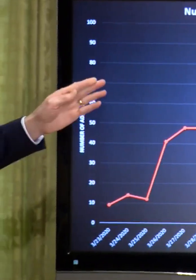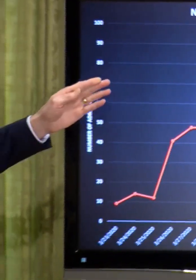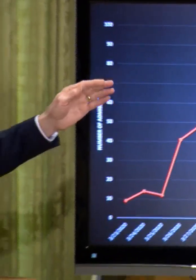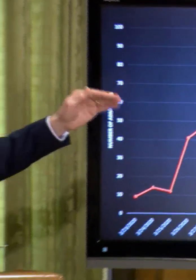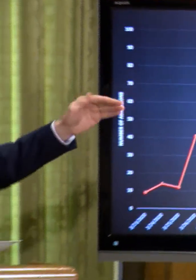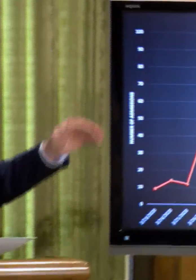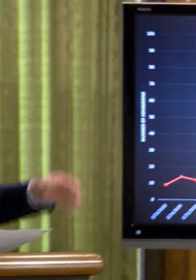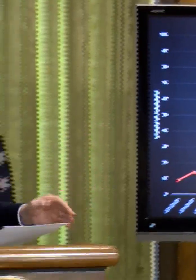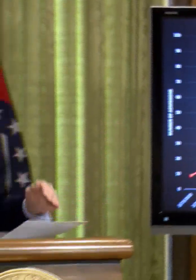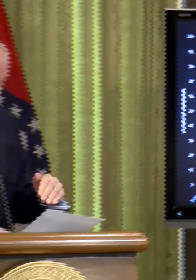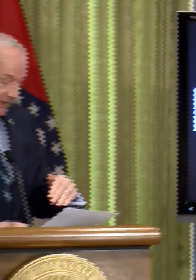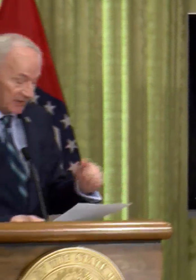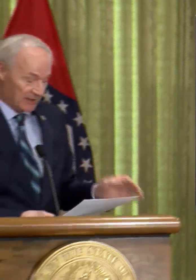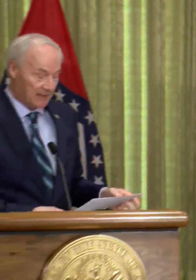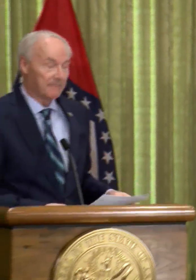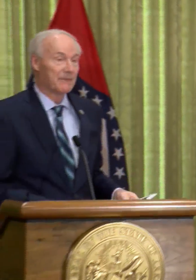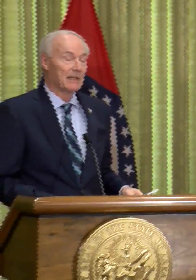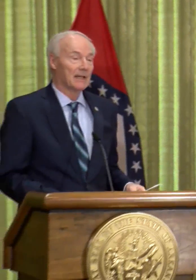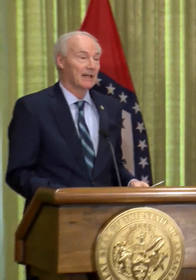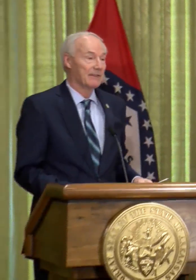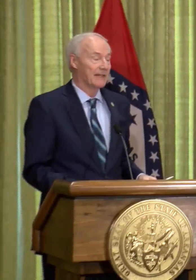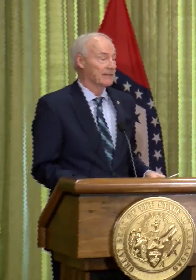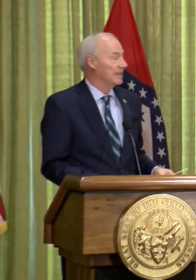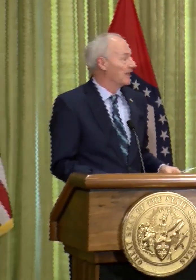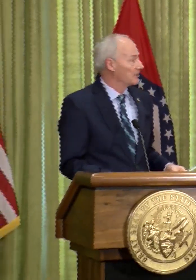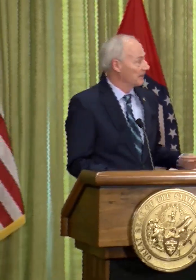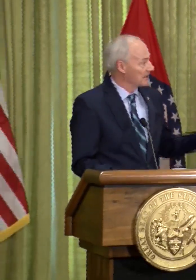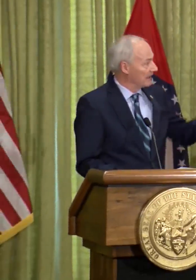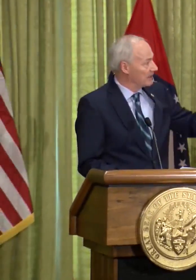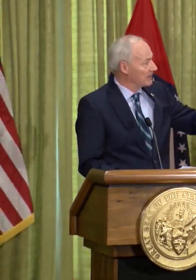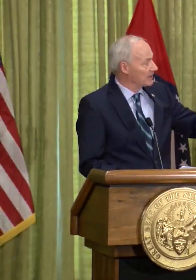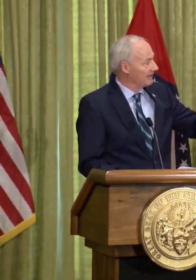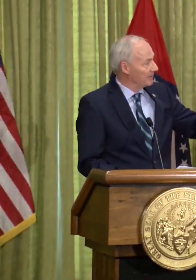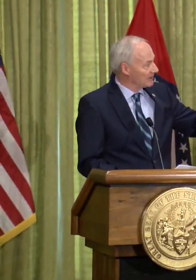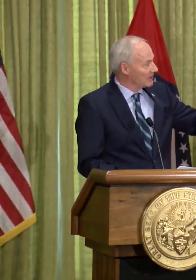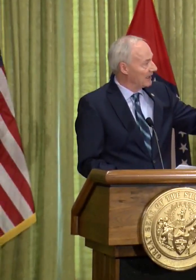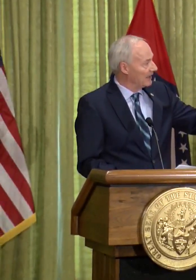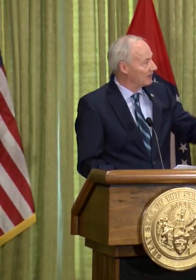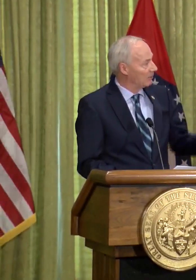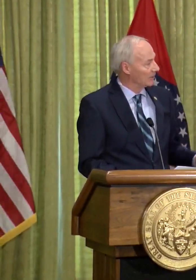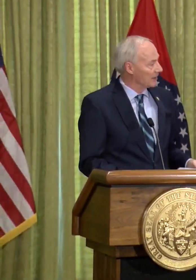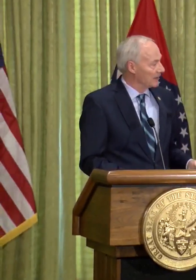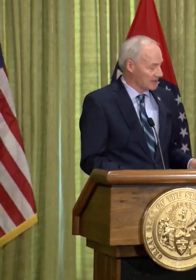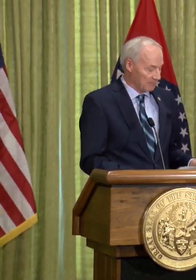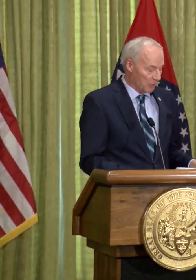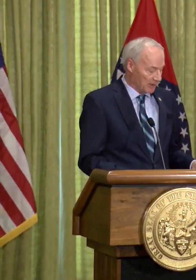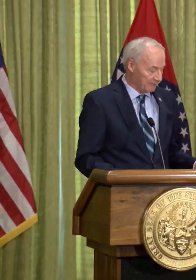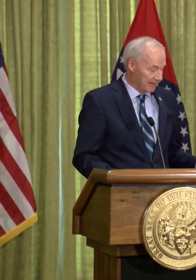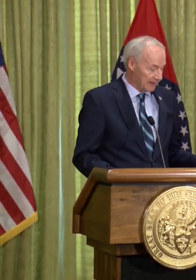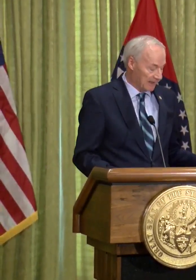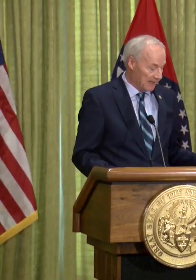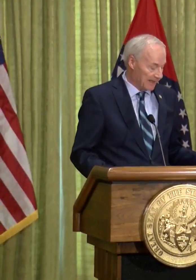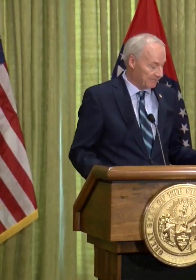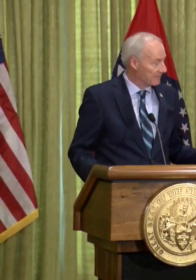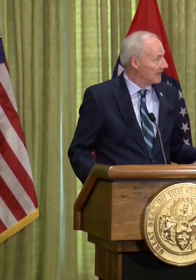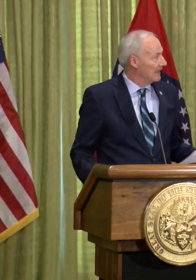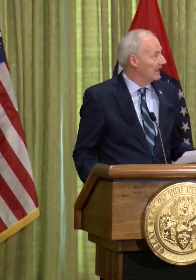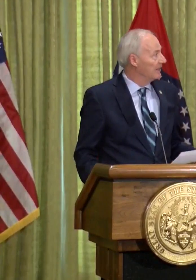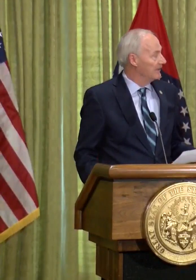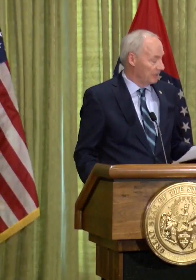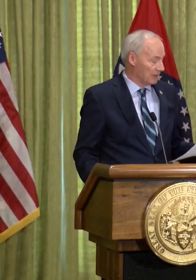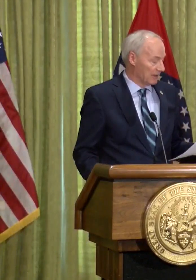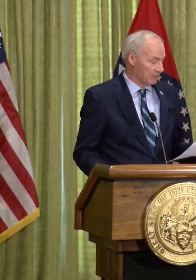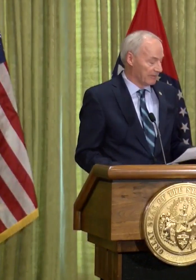11th. And since then, you can see that the hospitalizations have been steady around somewhat of a decline.